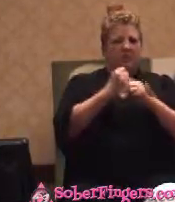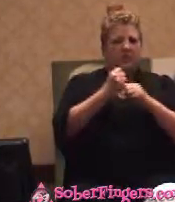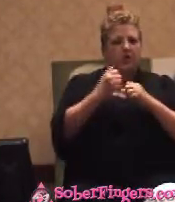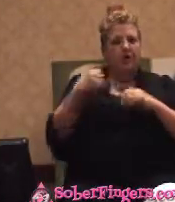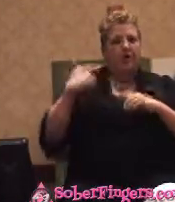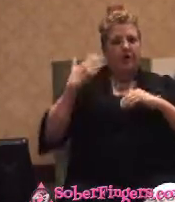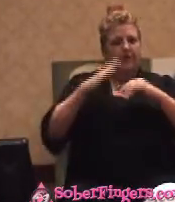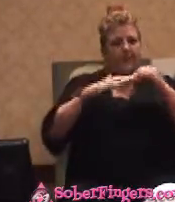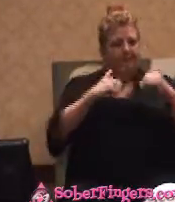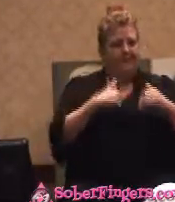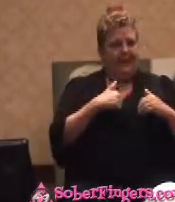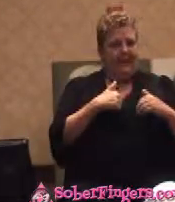pretty damn good.